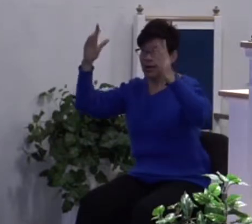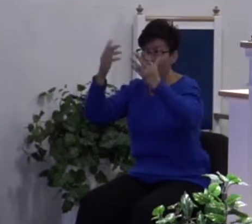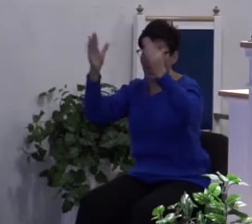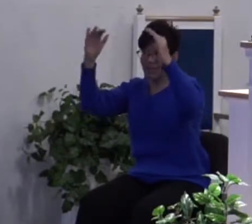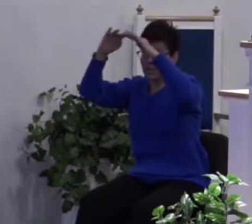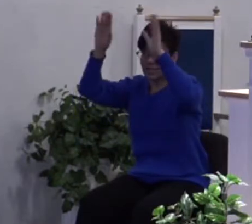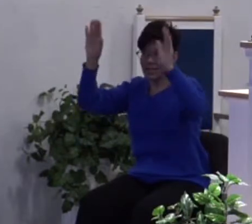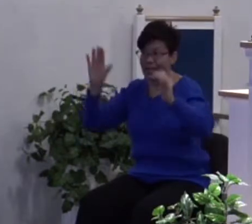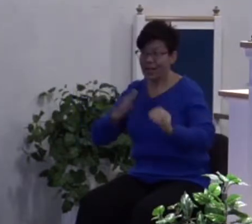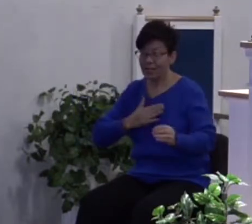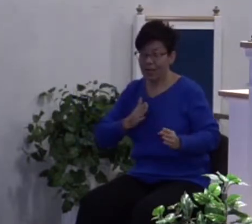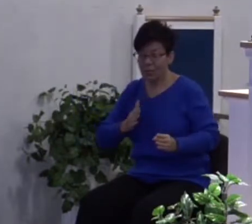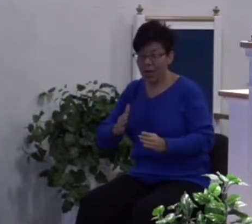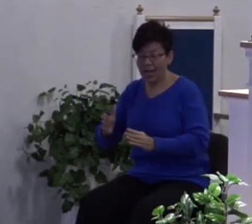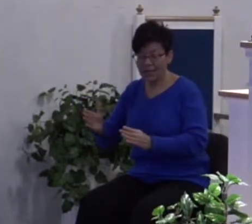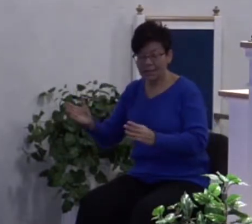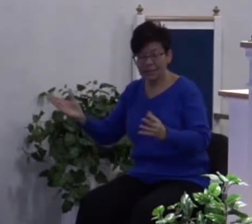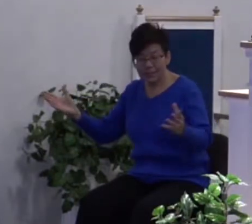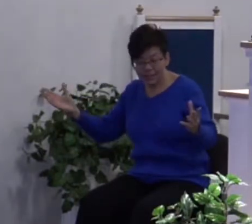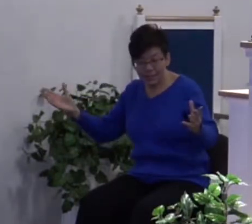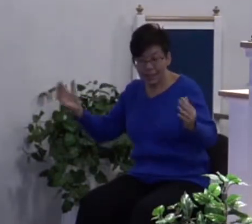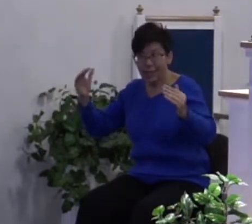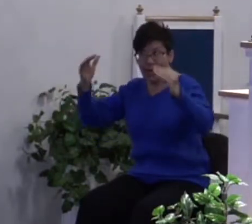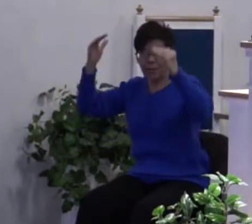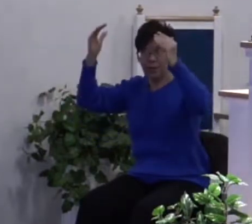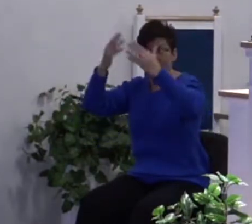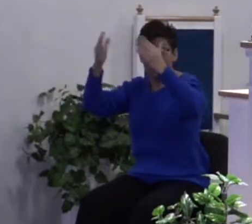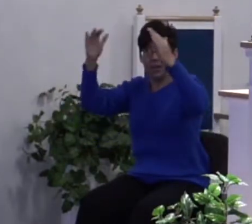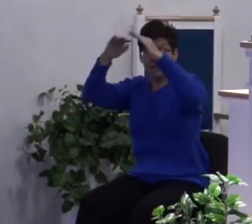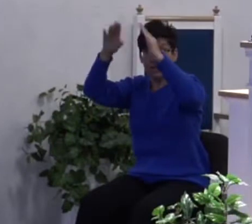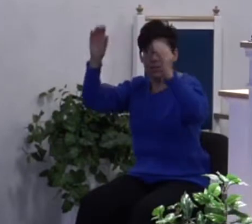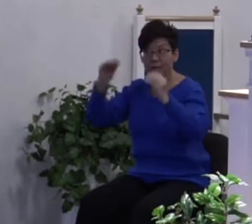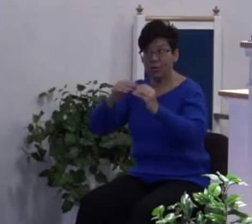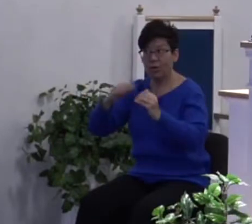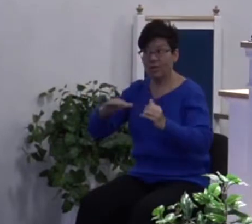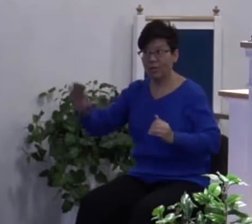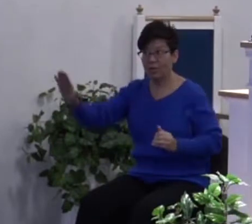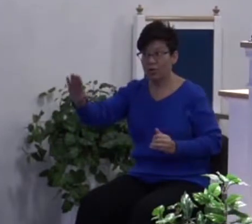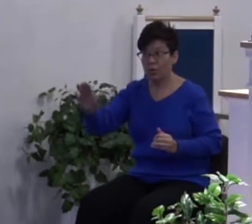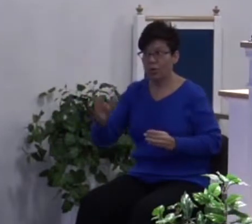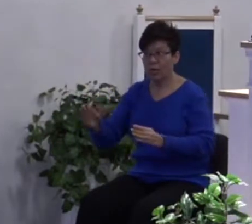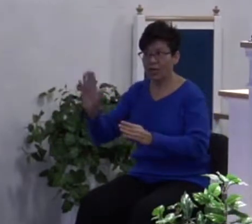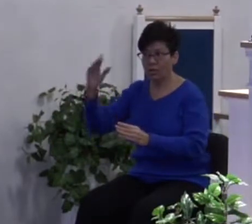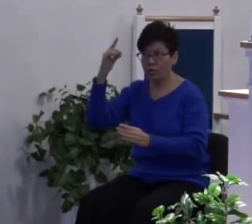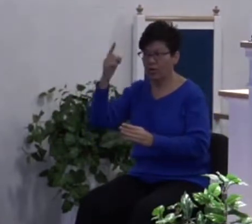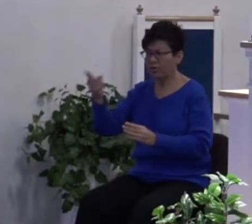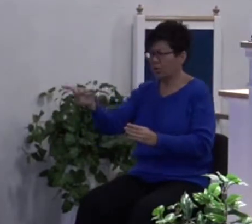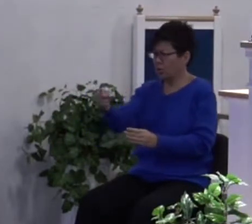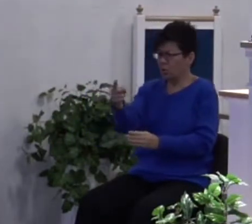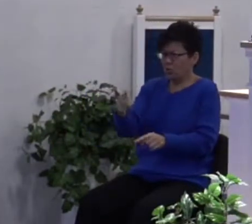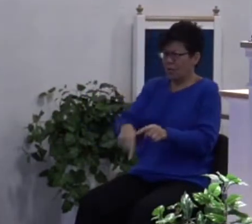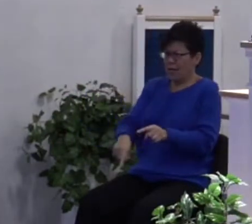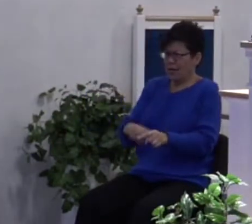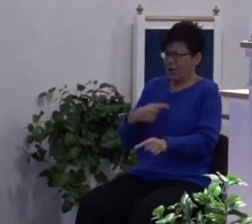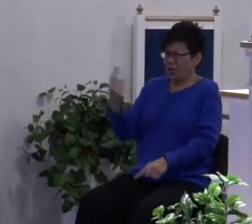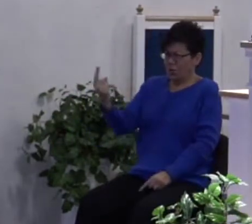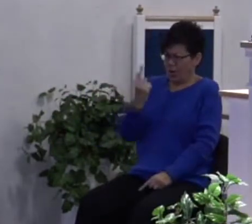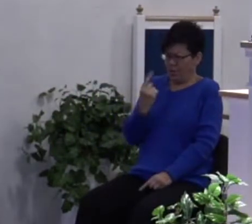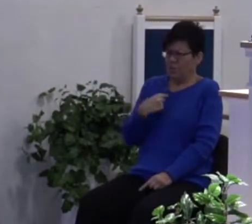and my ways are as high above the heaven than your ways and your thoughts. You can't don't come to me trying to justify me by how